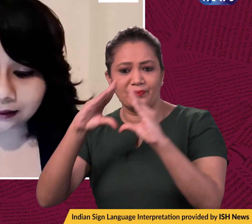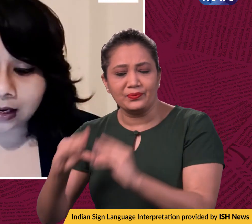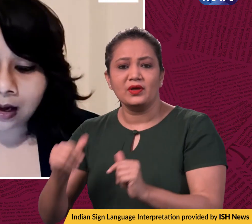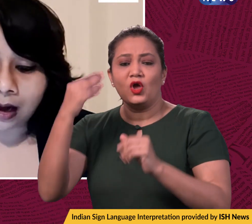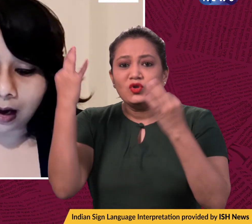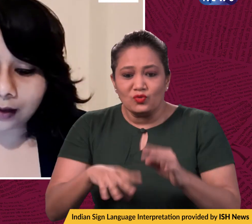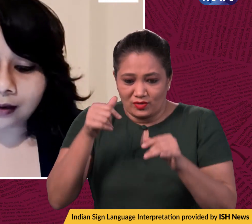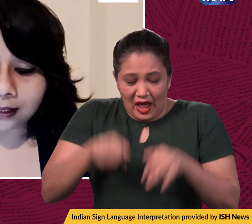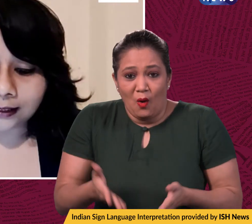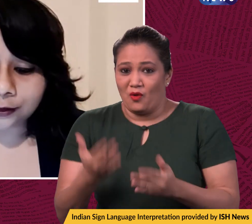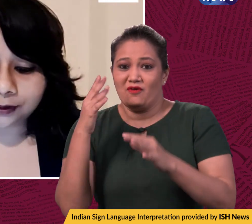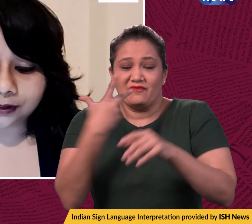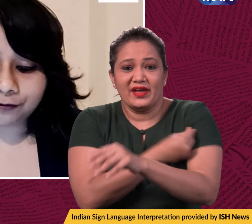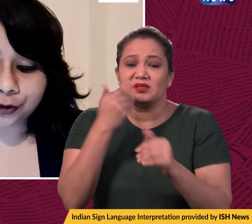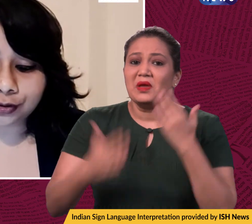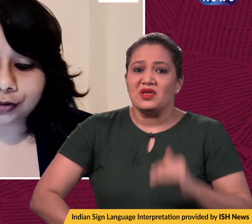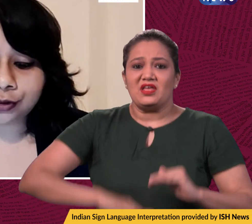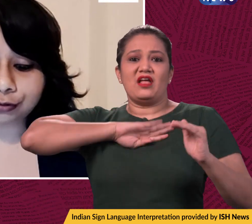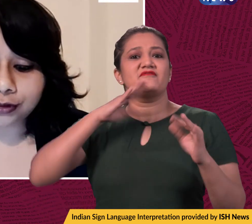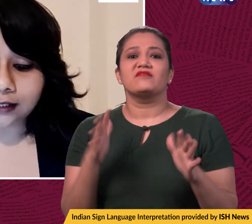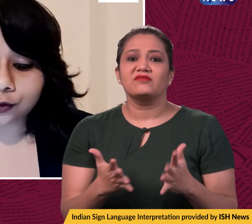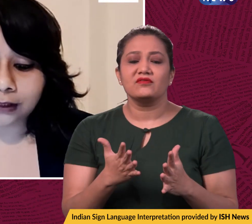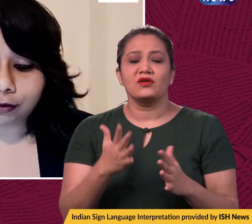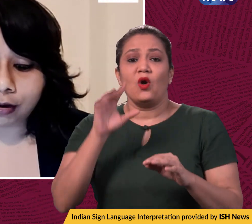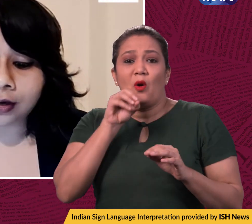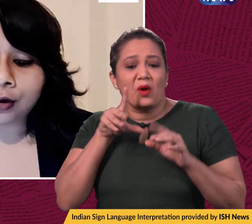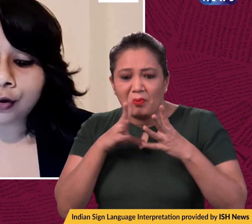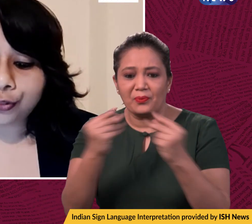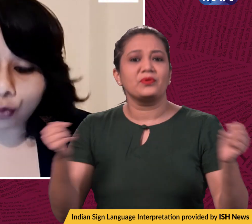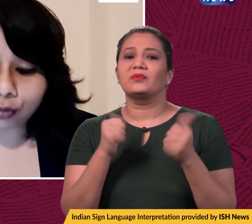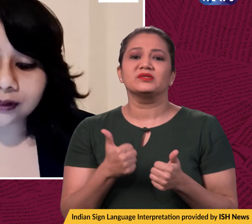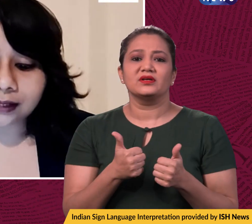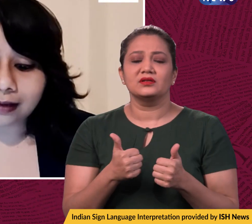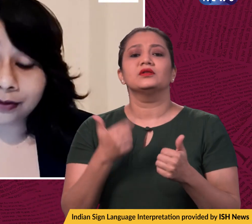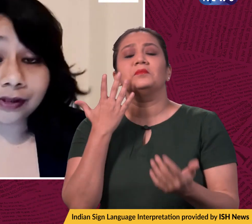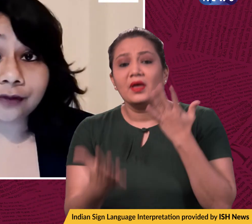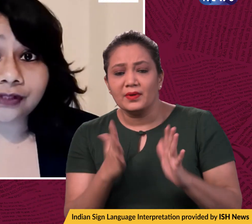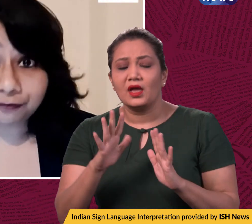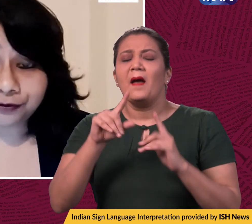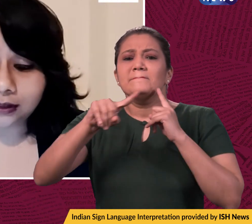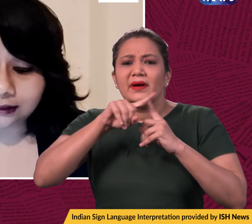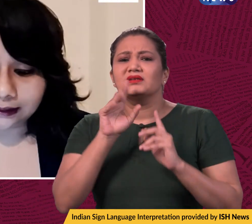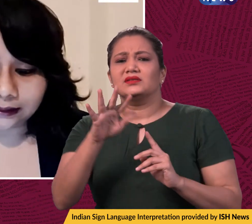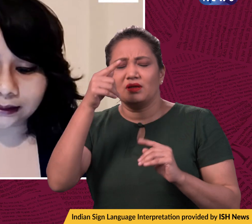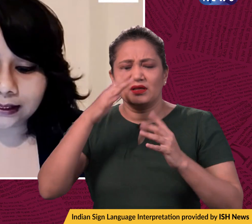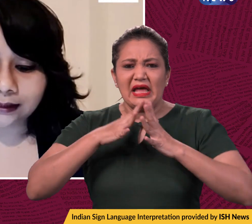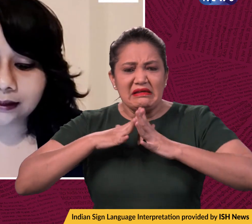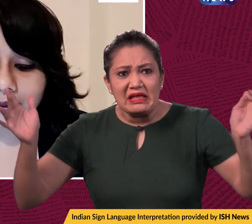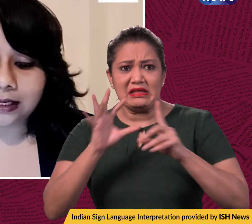are unlikely to be sufficient to neutralize Omicron, the risk of severe disease is still